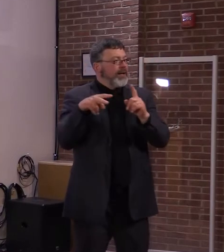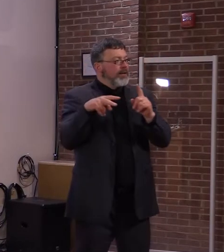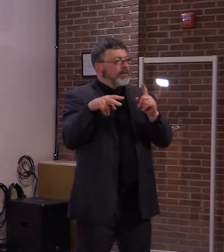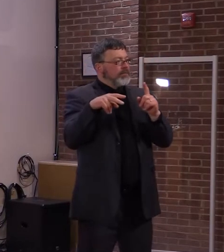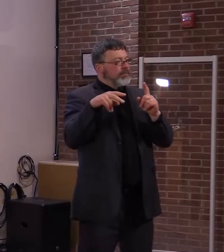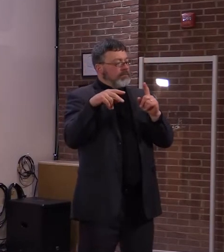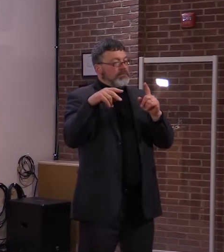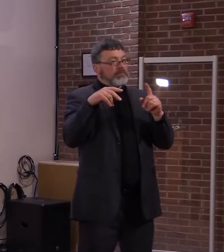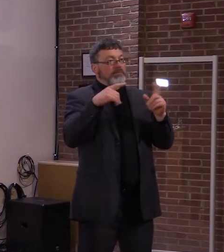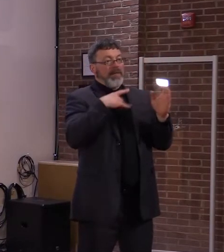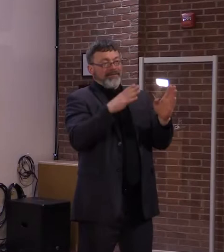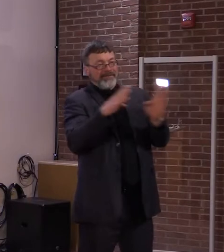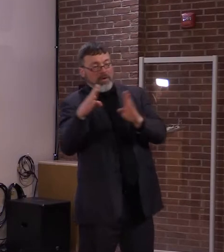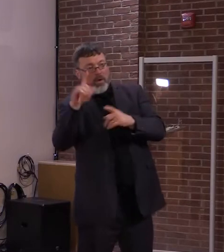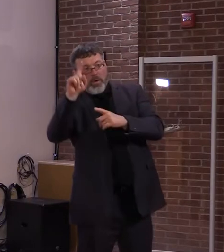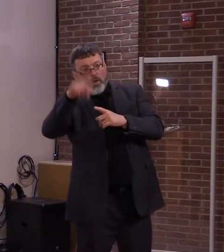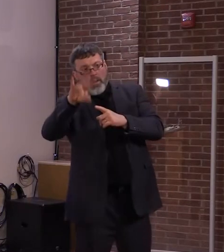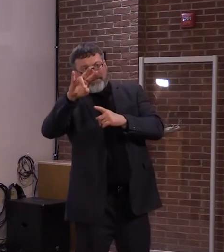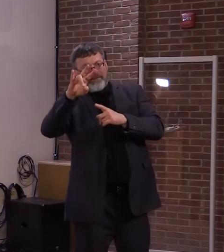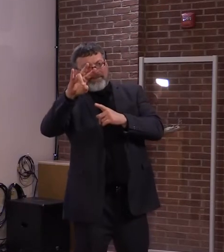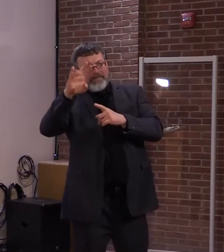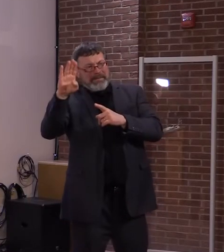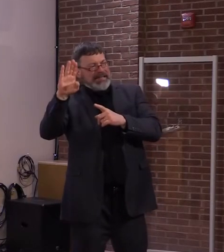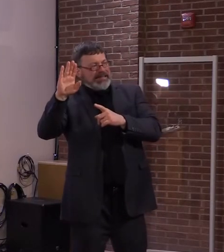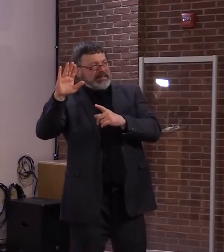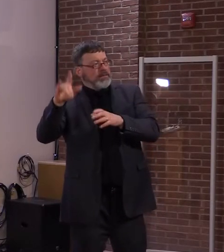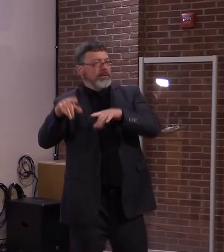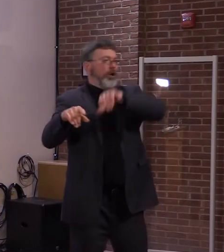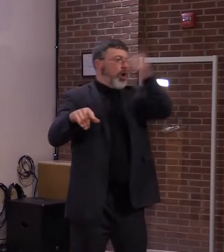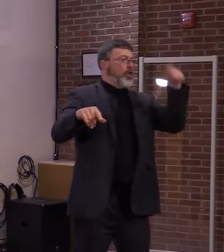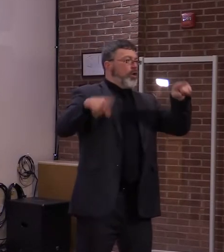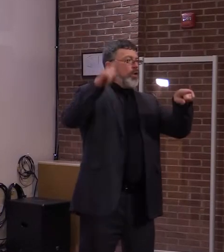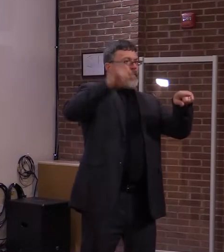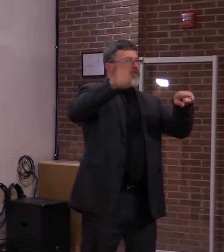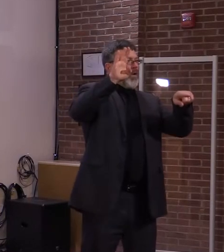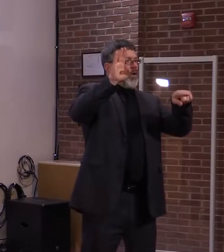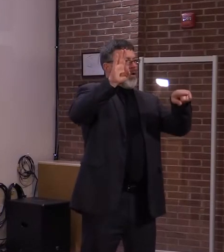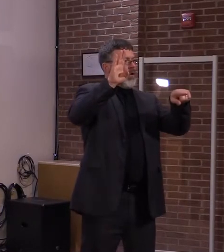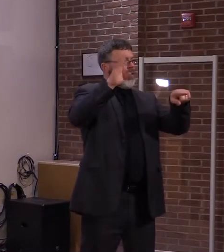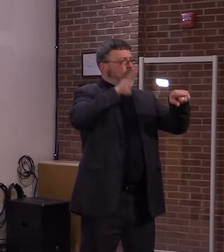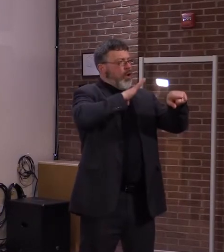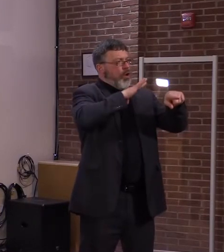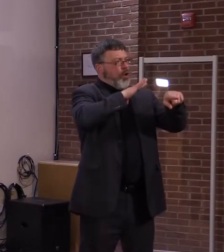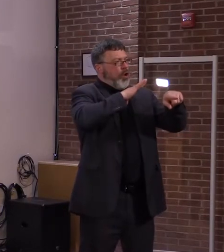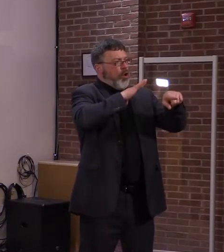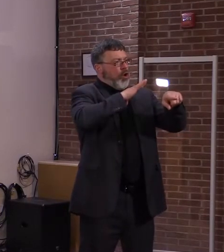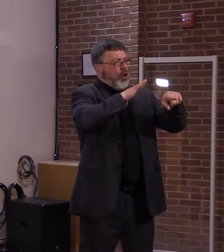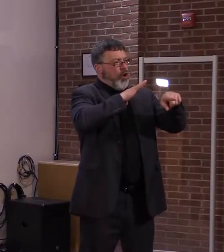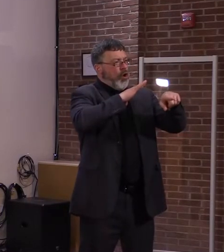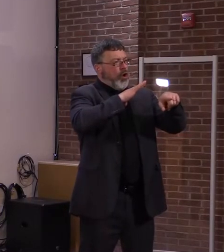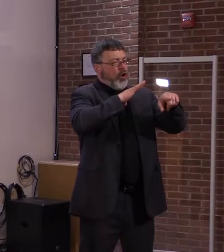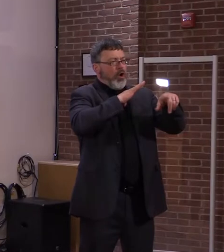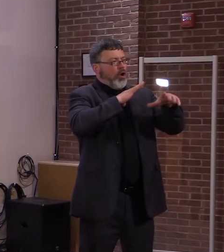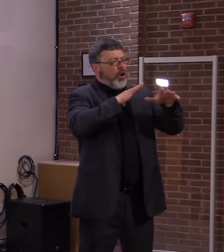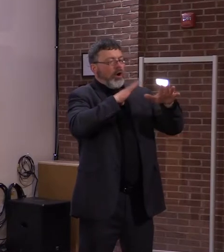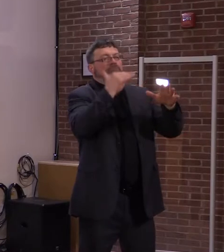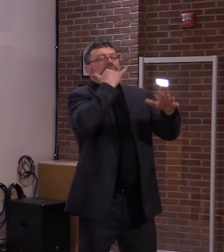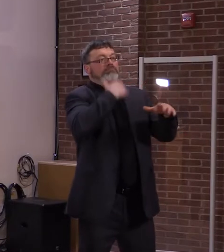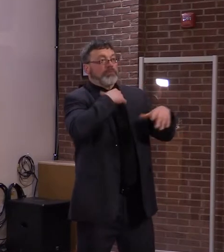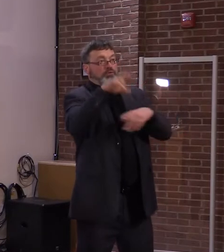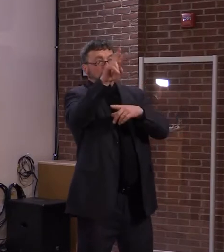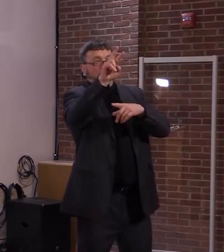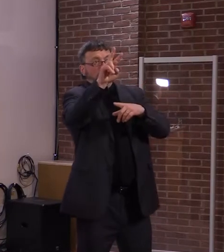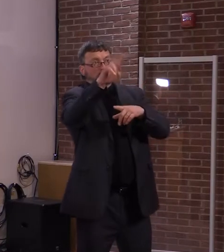I presented to the legislature to invest in things we need for the future that we haven't been able to afford, like having